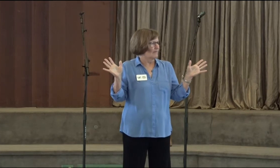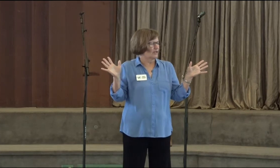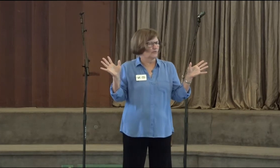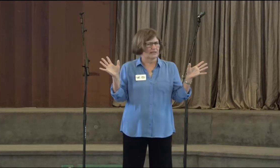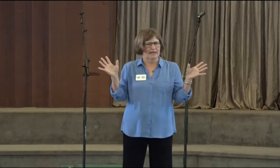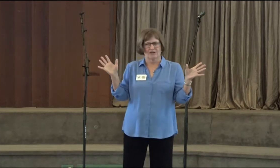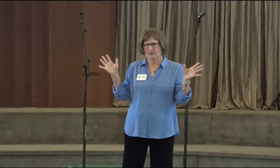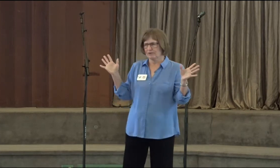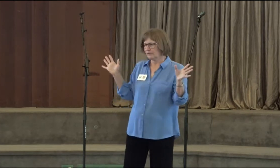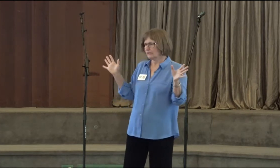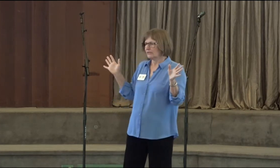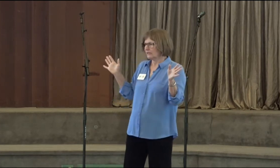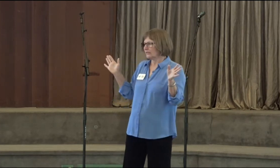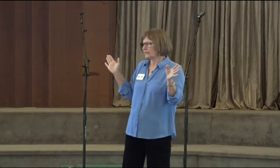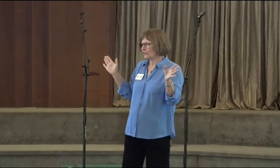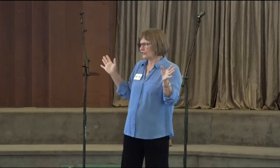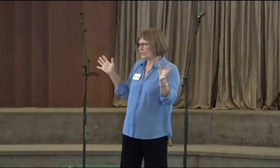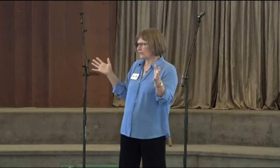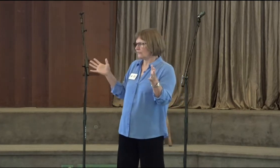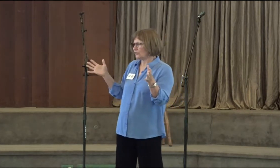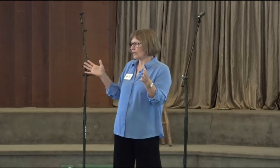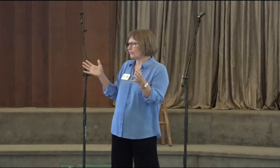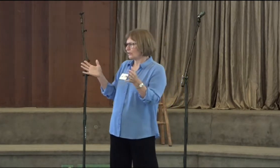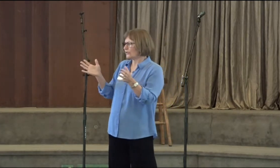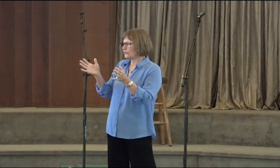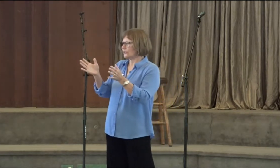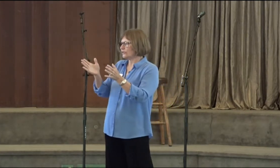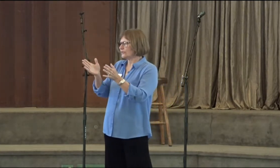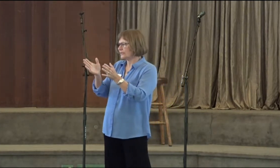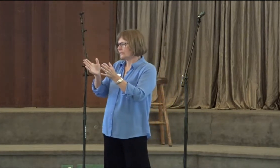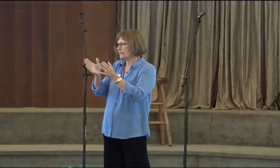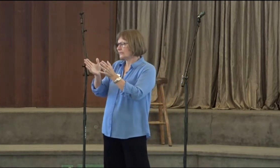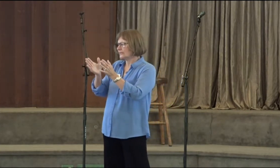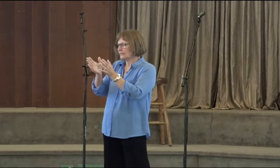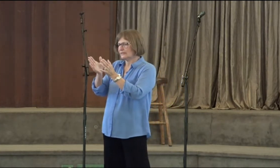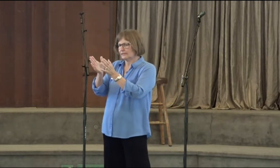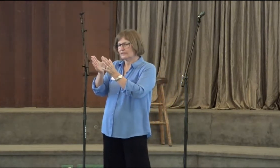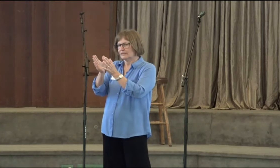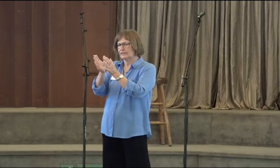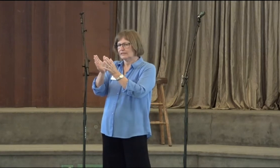May you allow yourself to come closer to it.